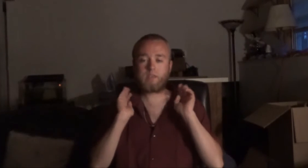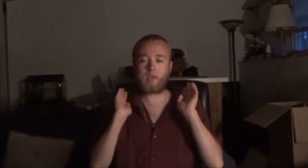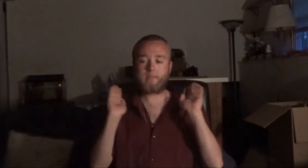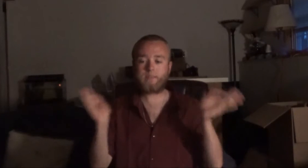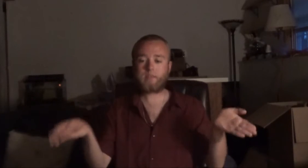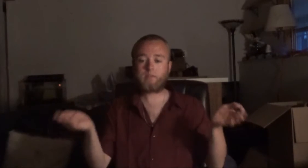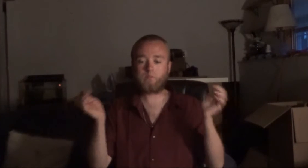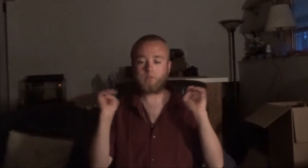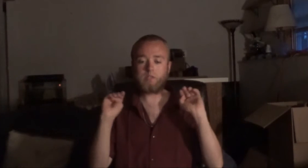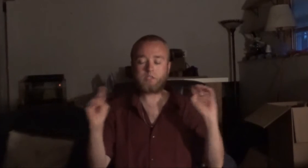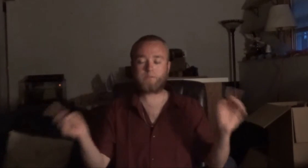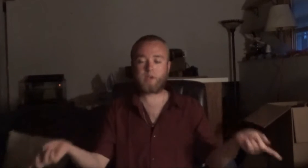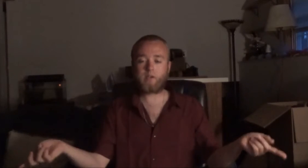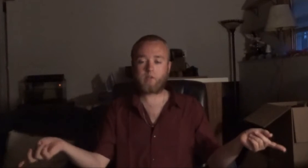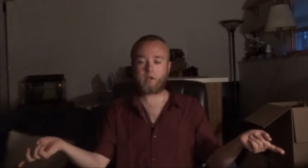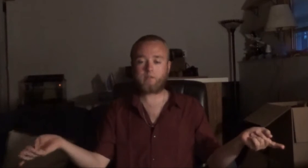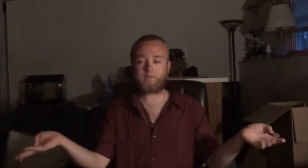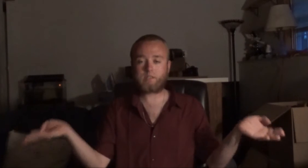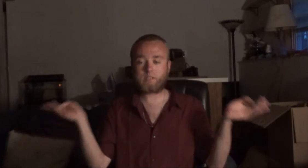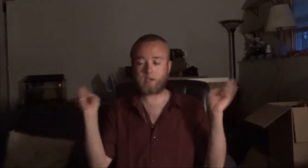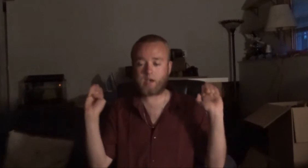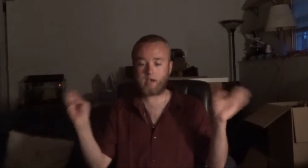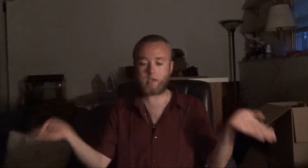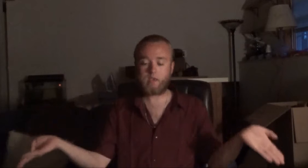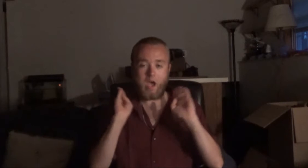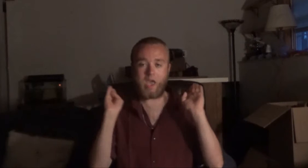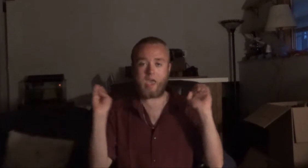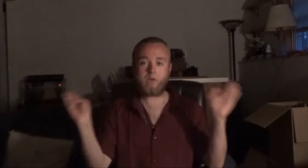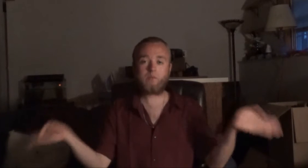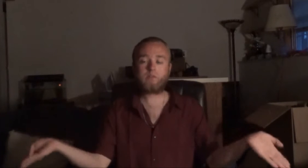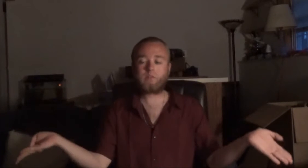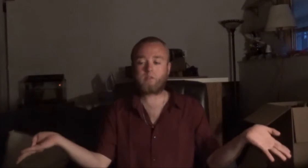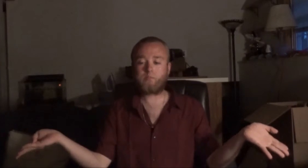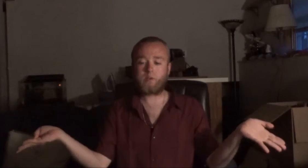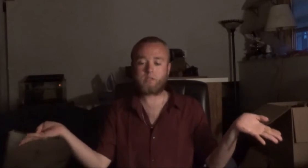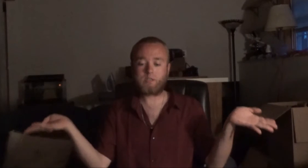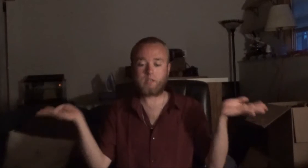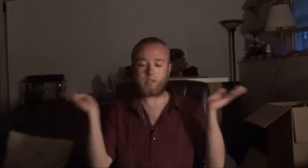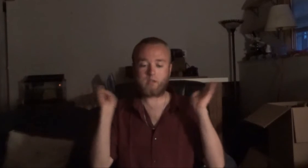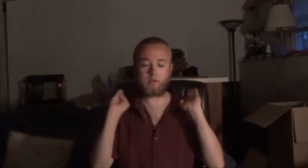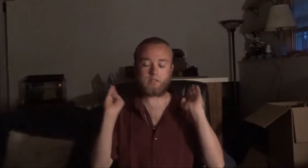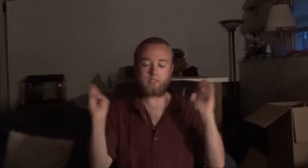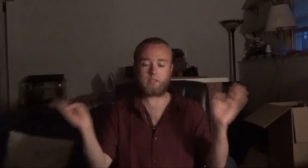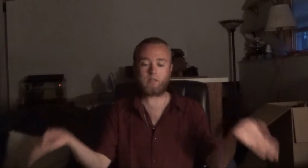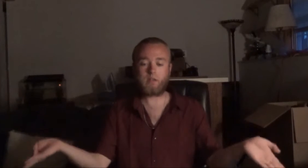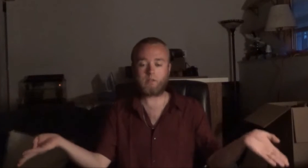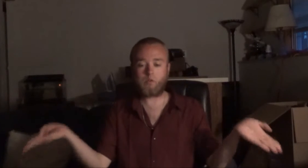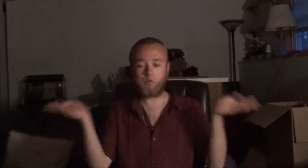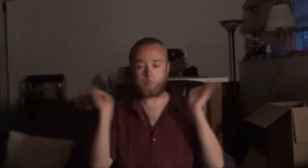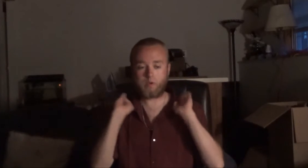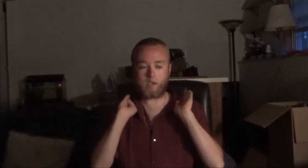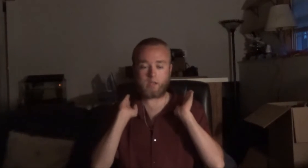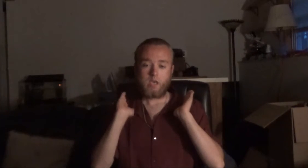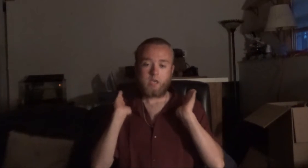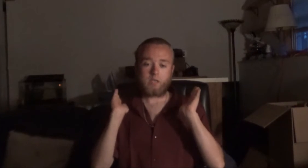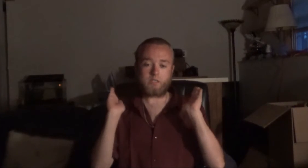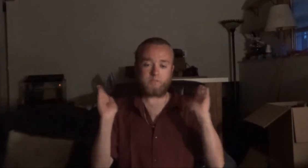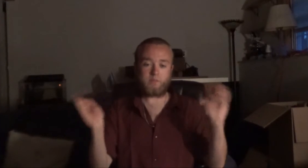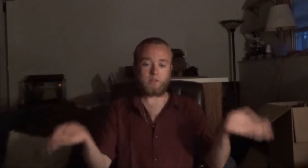the ethnic and religious background of this guy, I am under the impression that you're going to see a lot of alt-right conspiracy